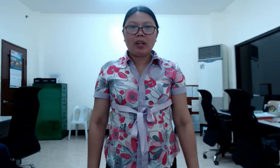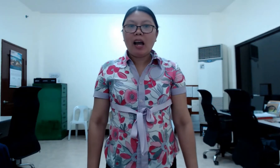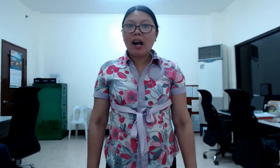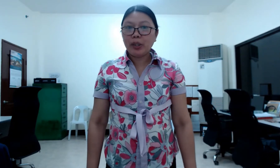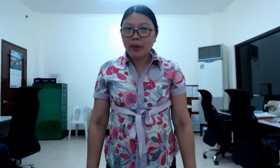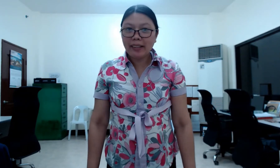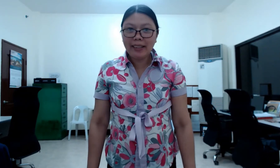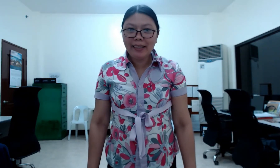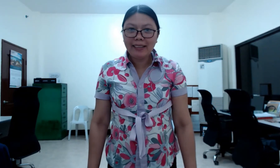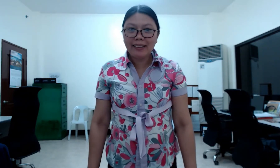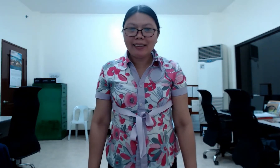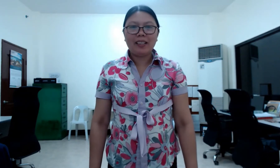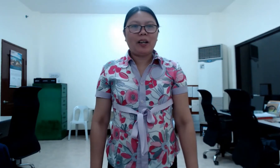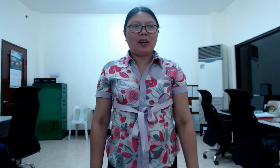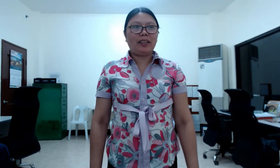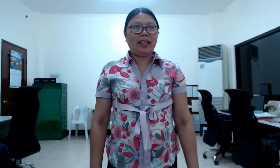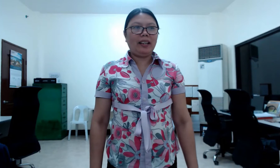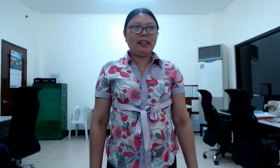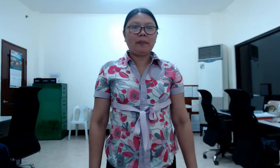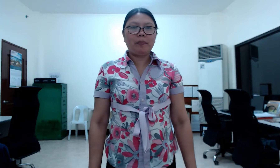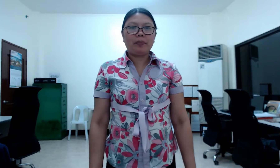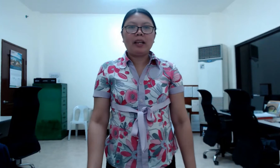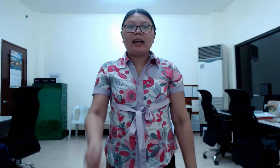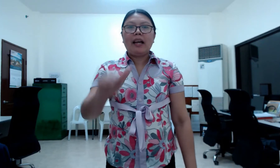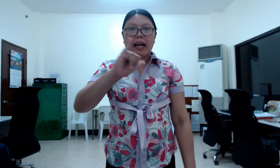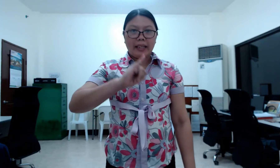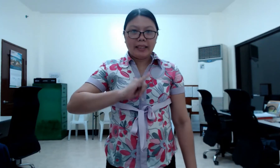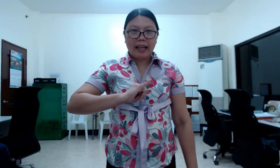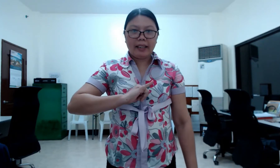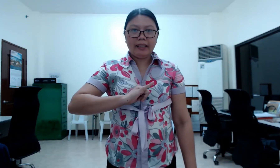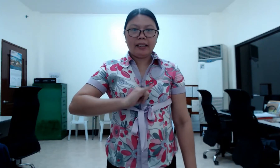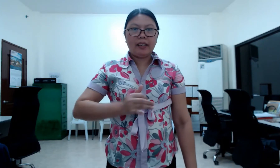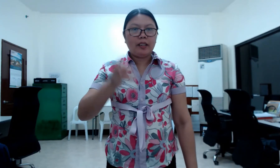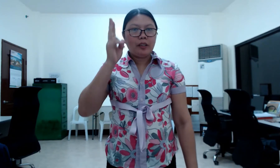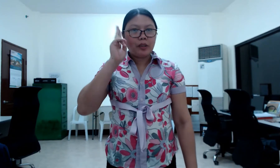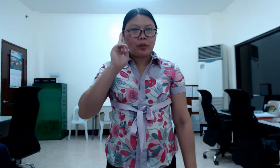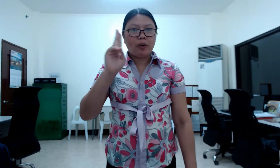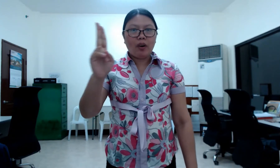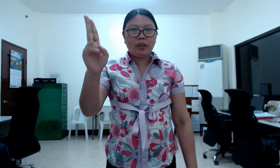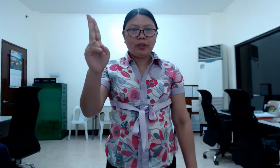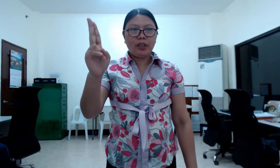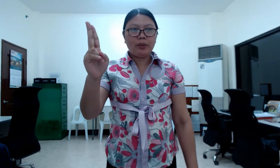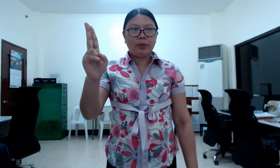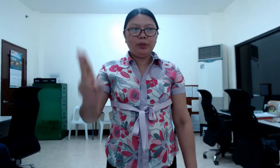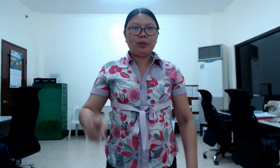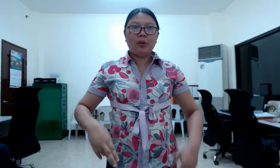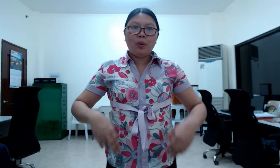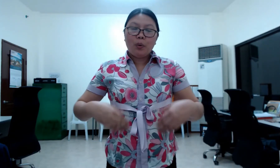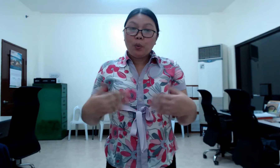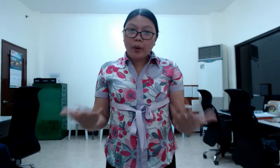Are you ready? Okay. I'd like to honor you. What